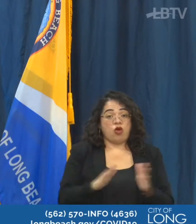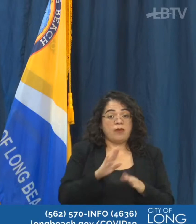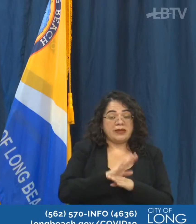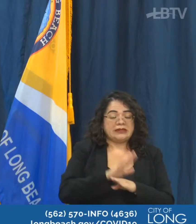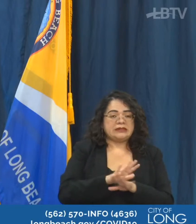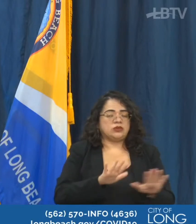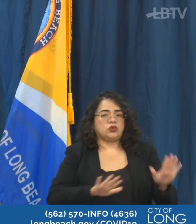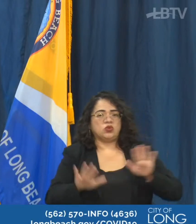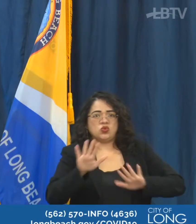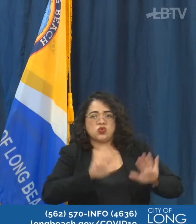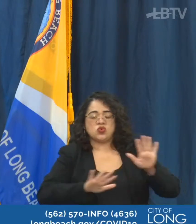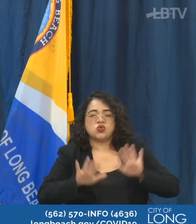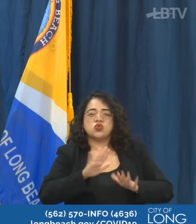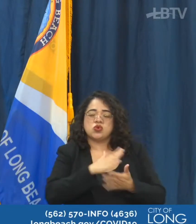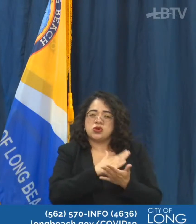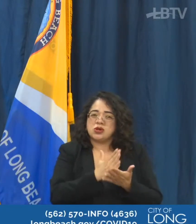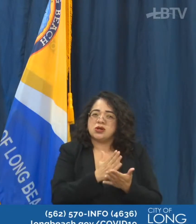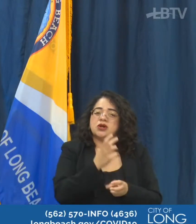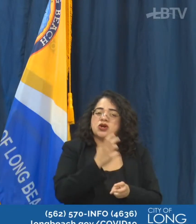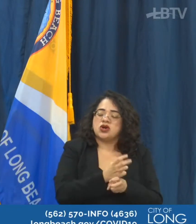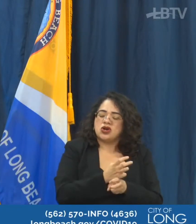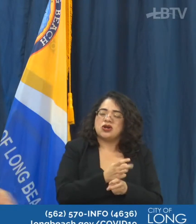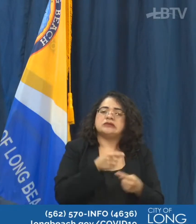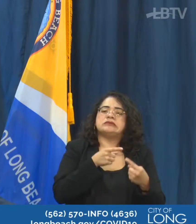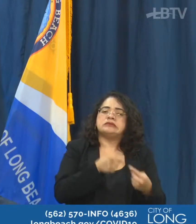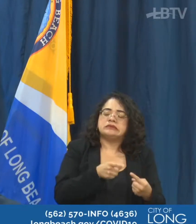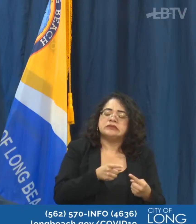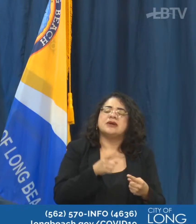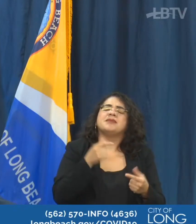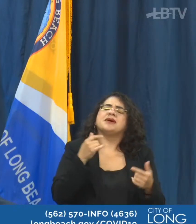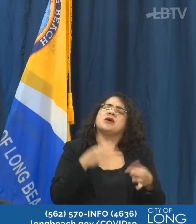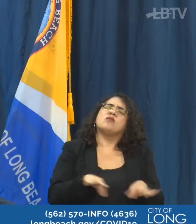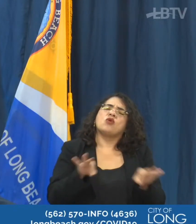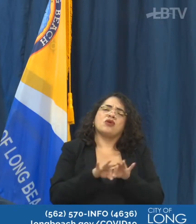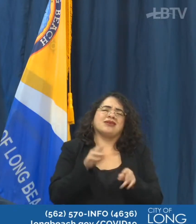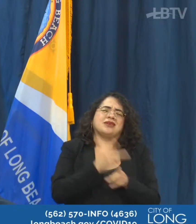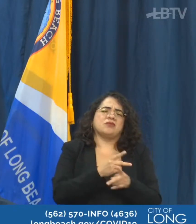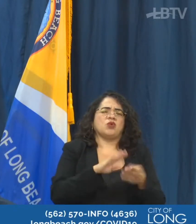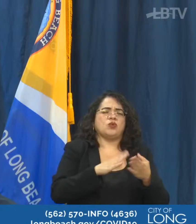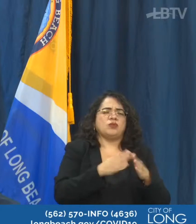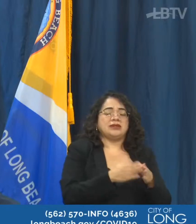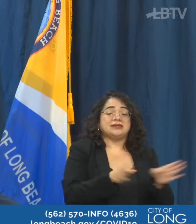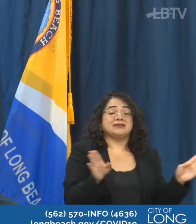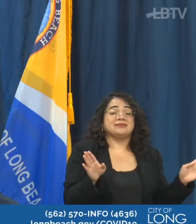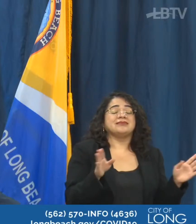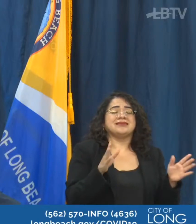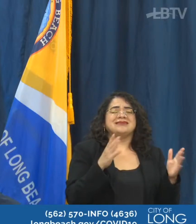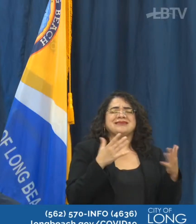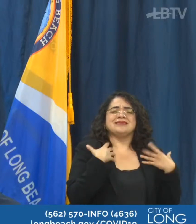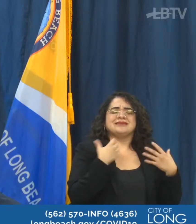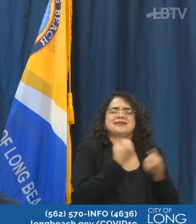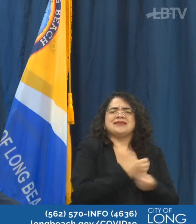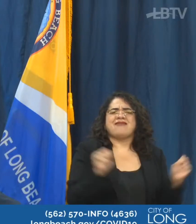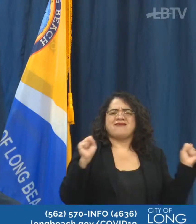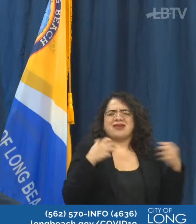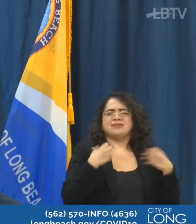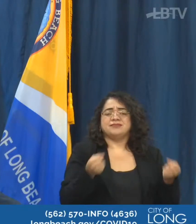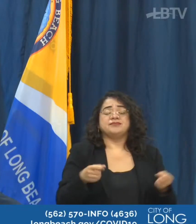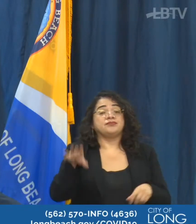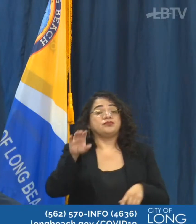to just keep the community safe. I also now want to add that our open streets program just launched on Tuesday.